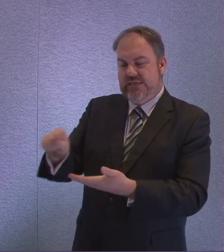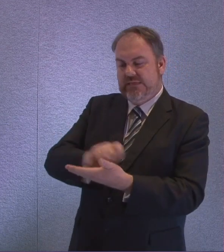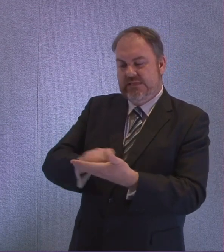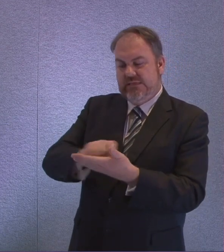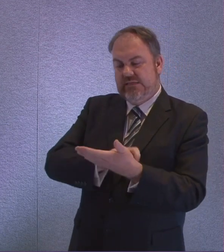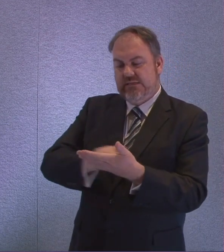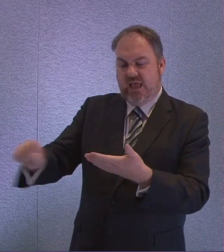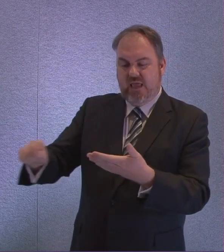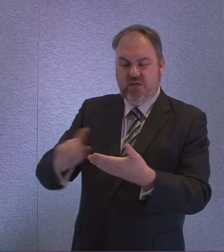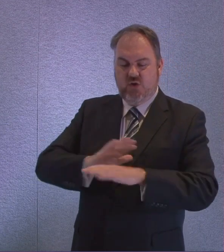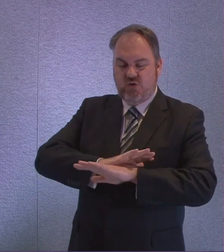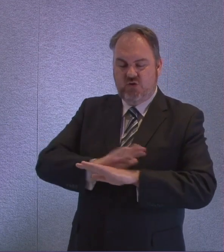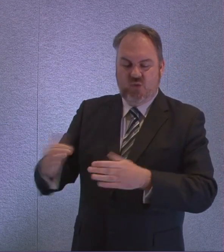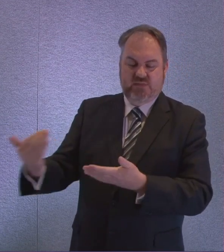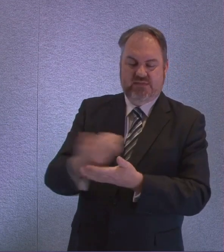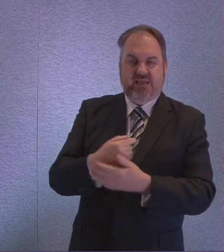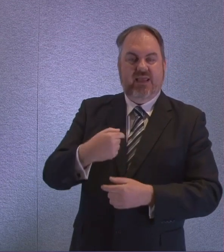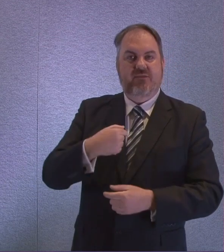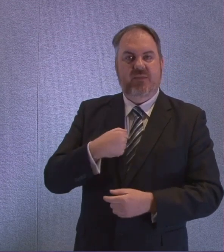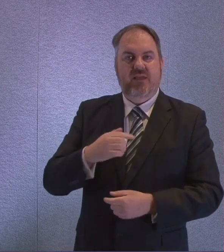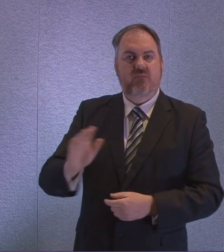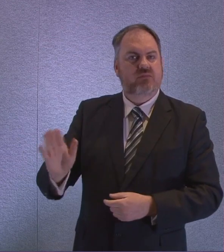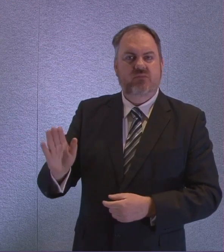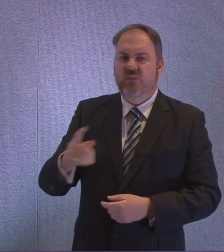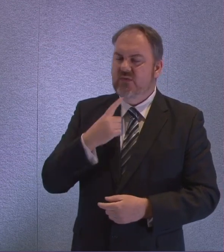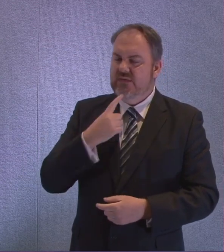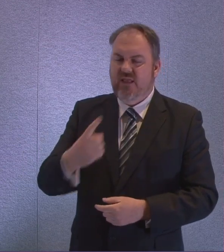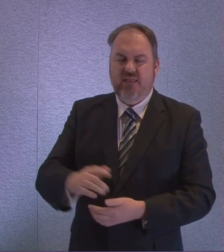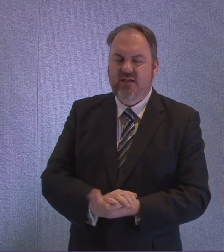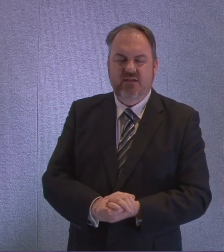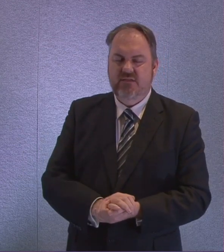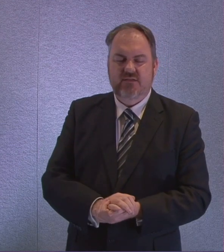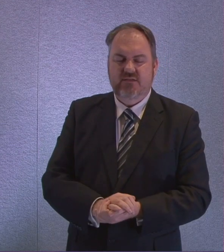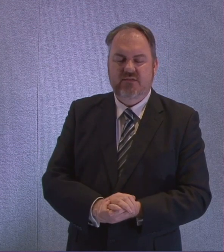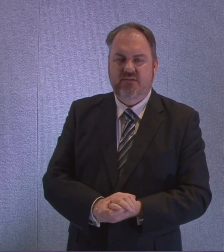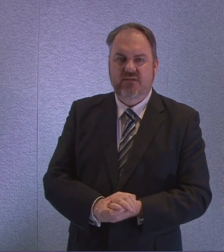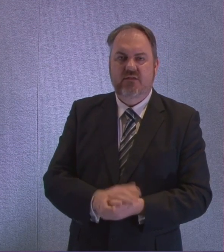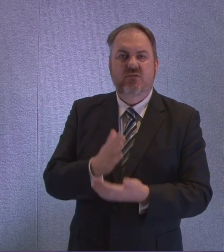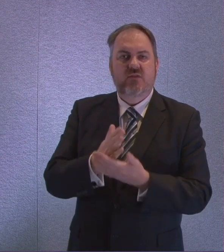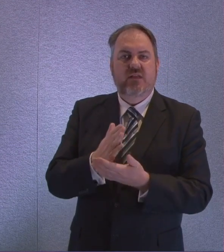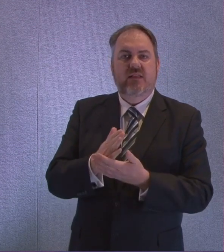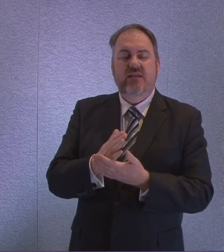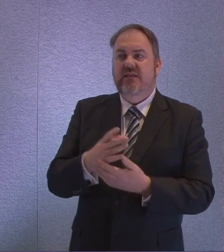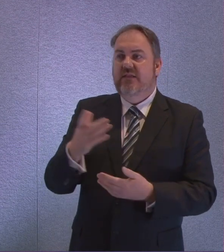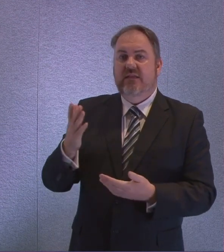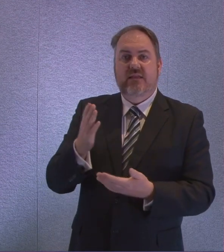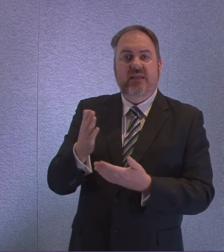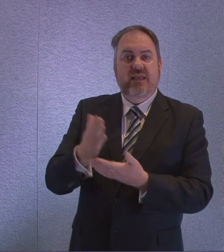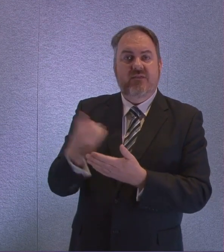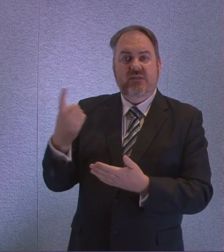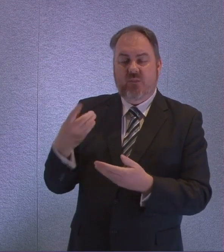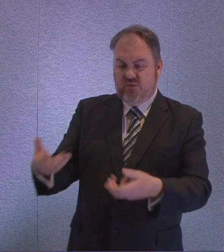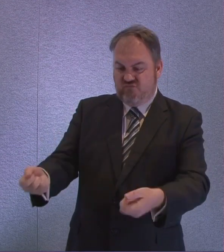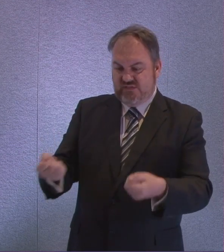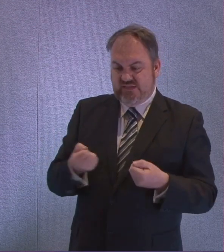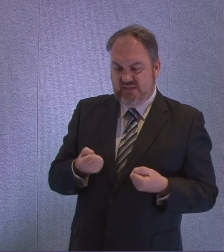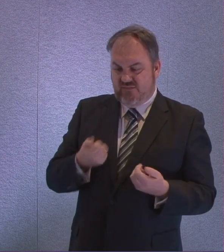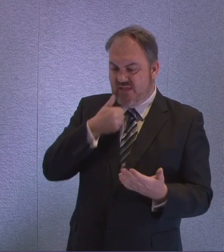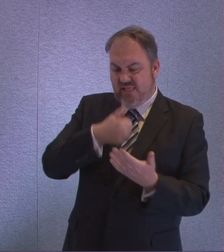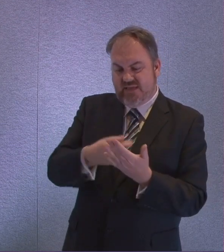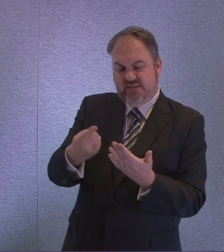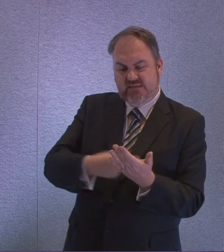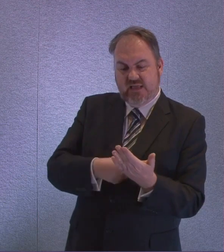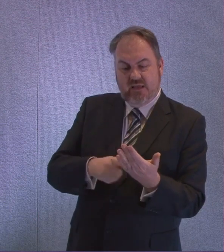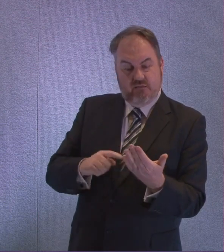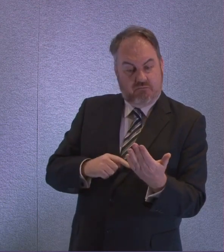signing or that they feel they haven't had the right advice and people feel aggrieved that they've had letters like that they can take that up through their